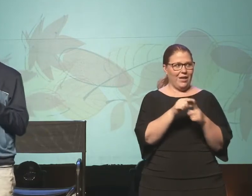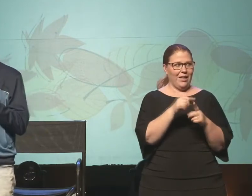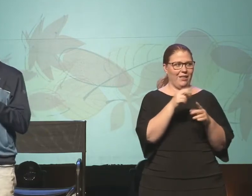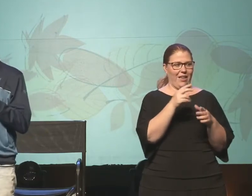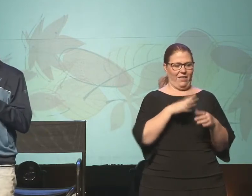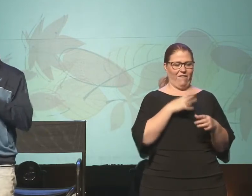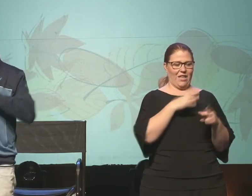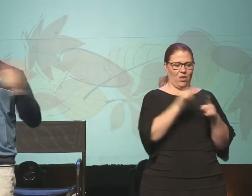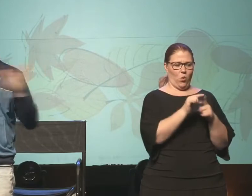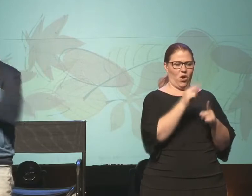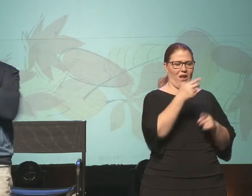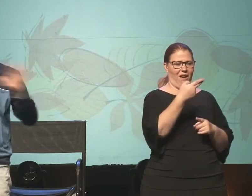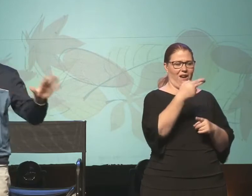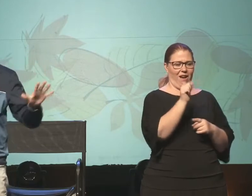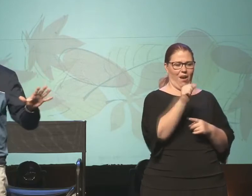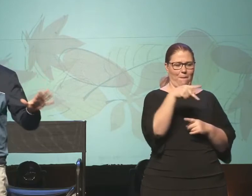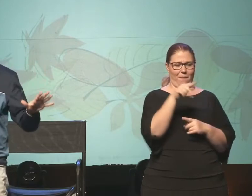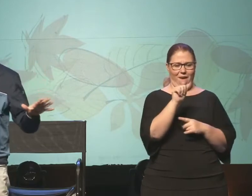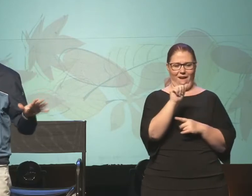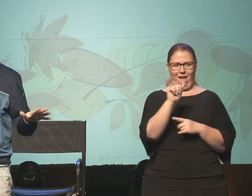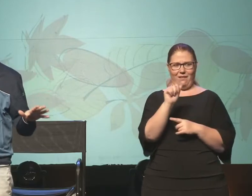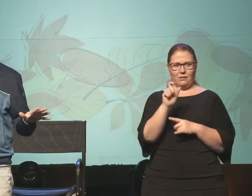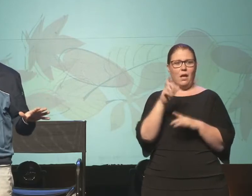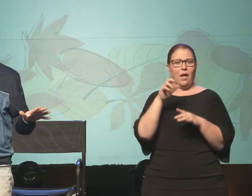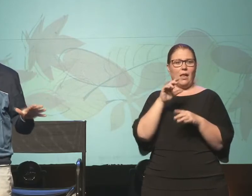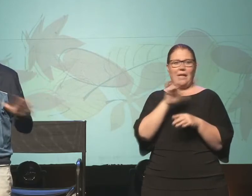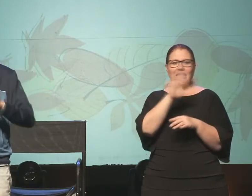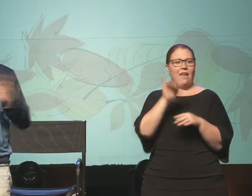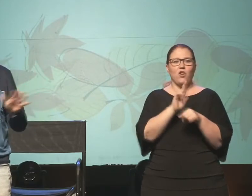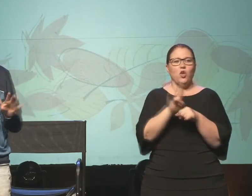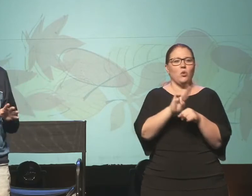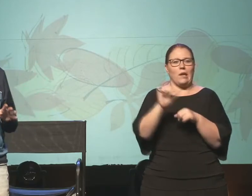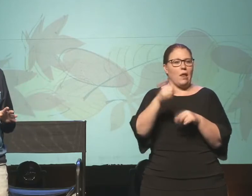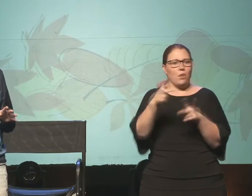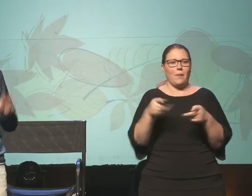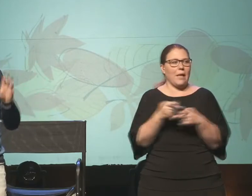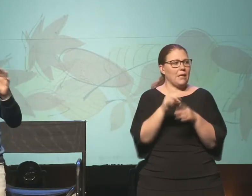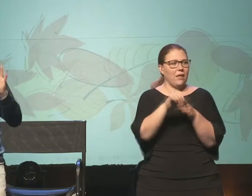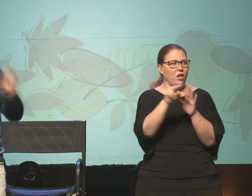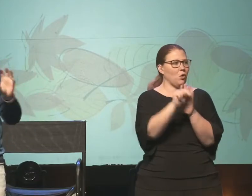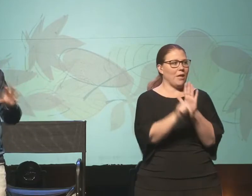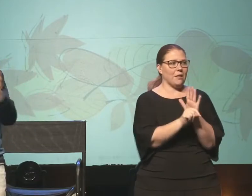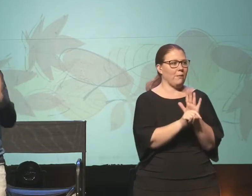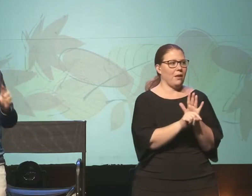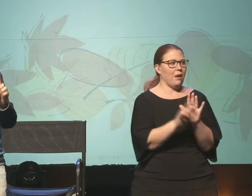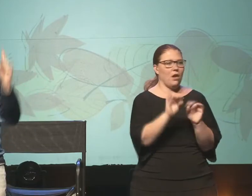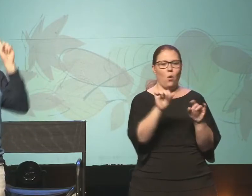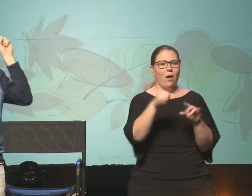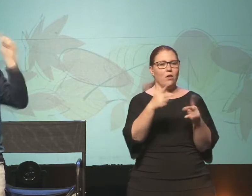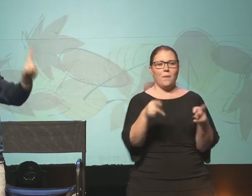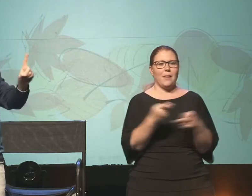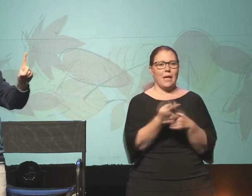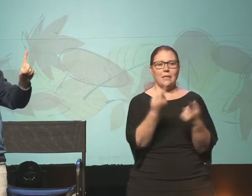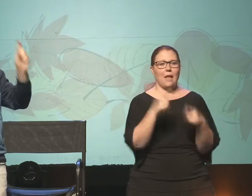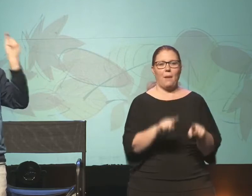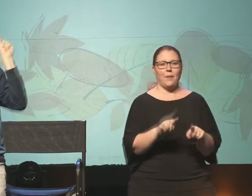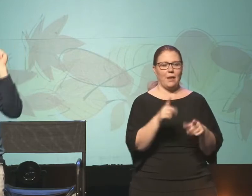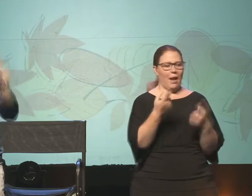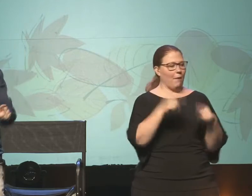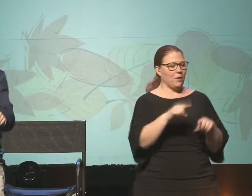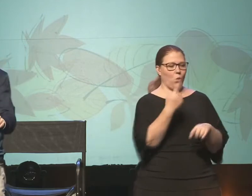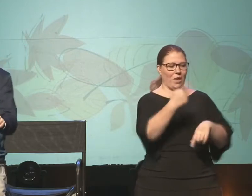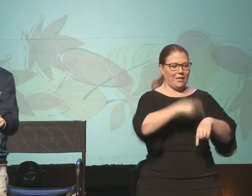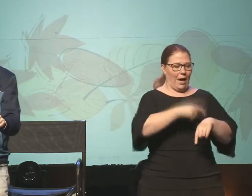but it means it's never used anyplace else in the New Testament. No place else does this word occur. It occurs one time